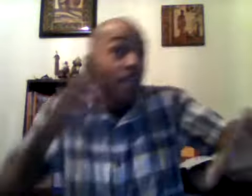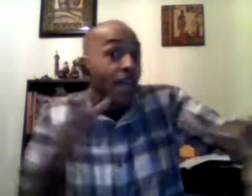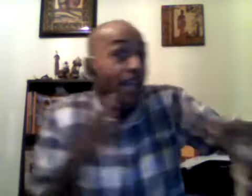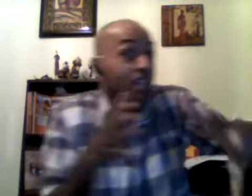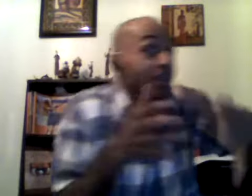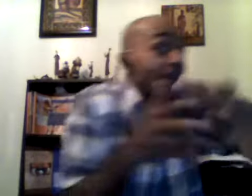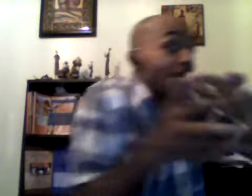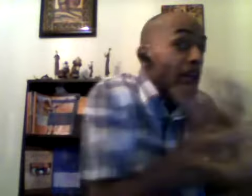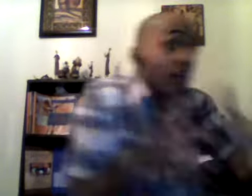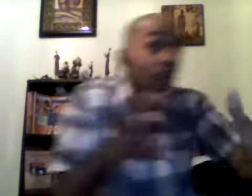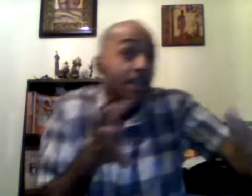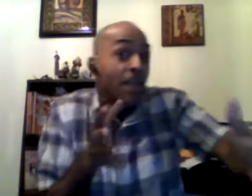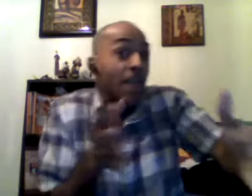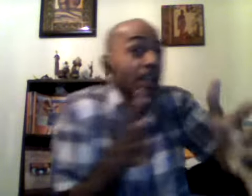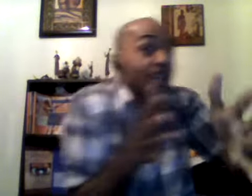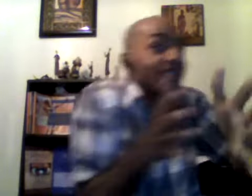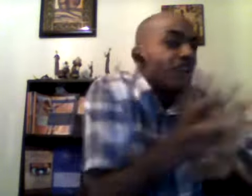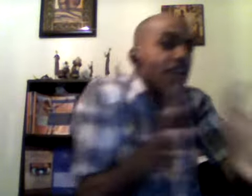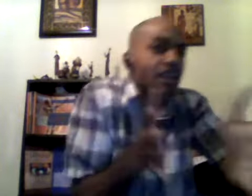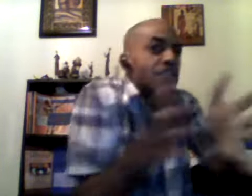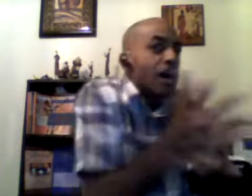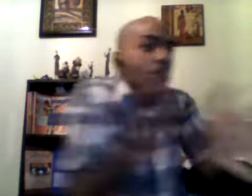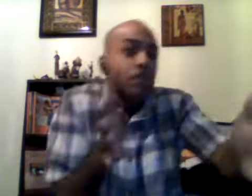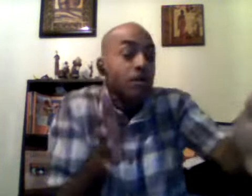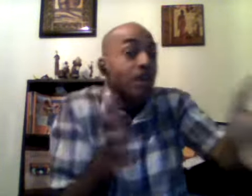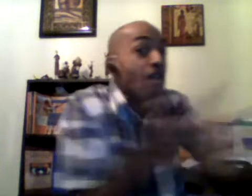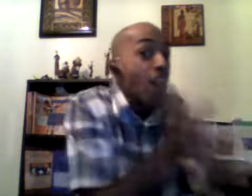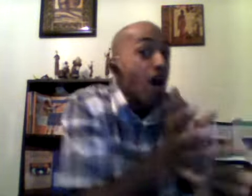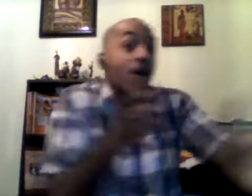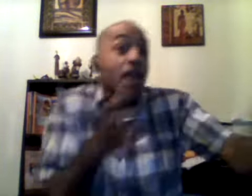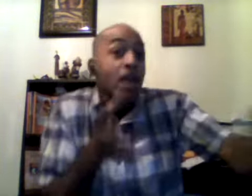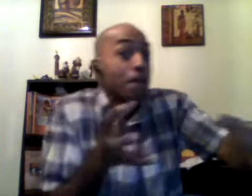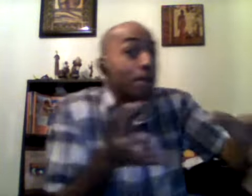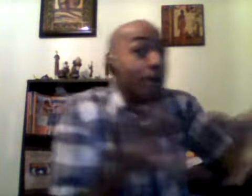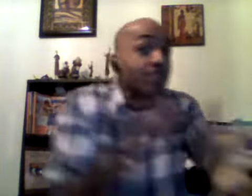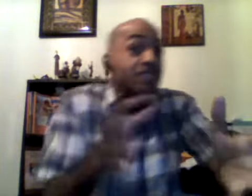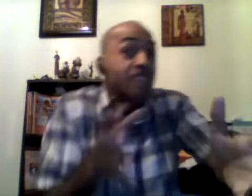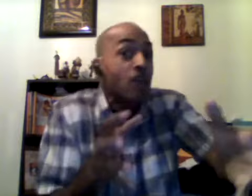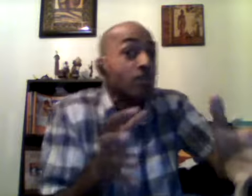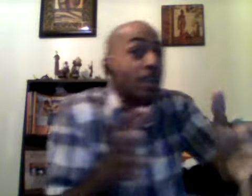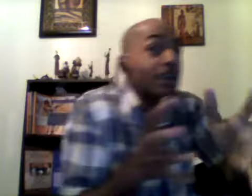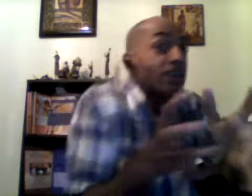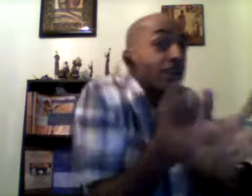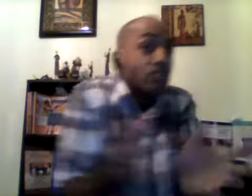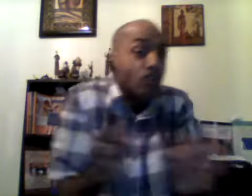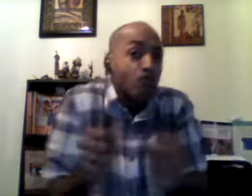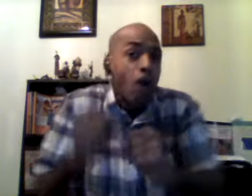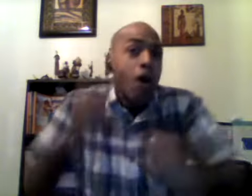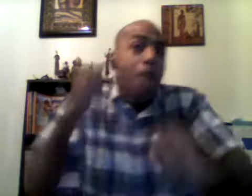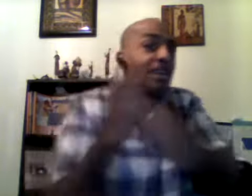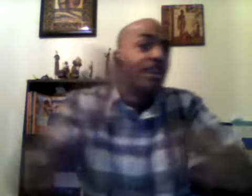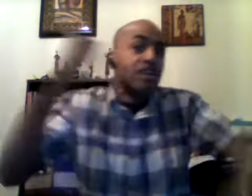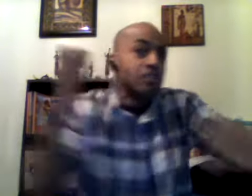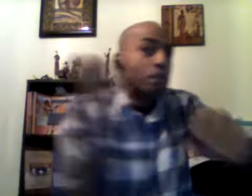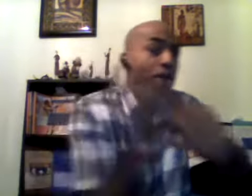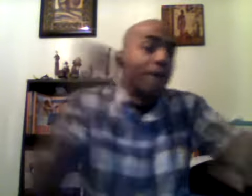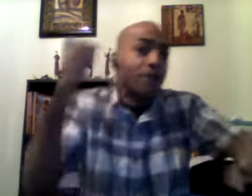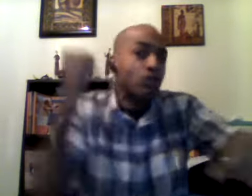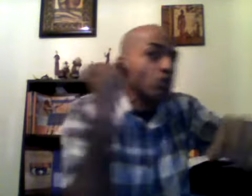and it's clearing it and it clears up the clog it breaks down that cholesterol because it's pumping through